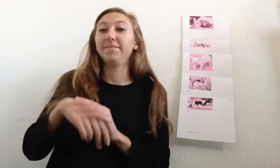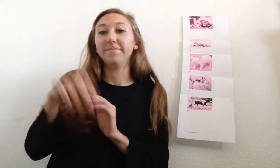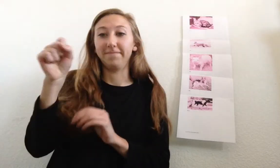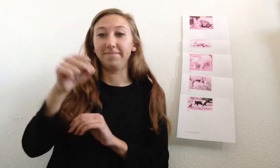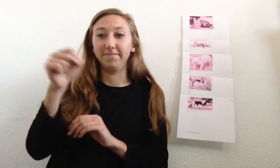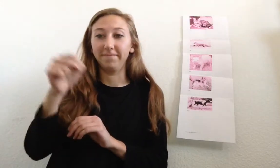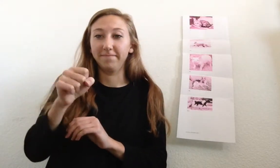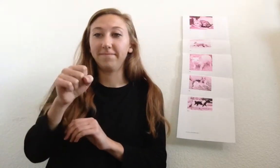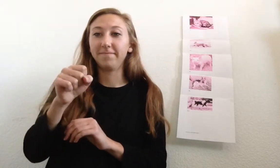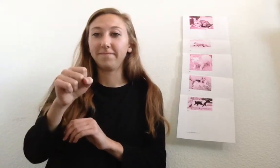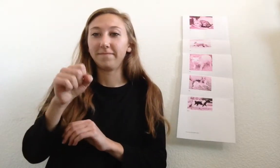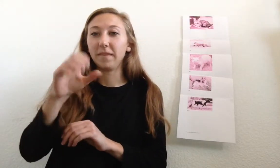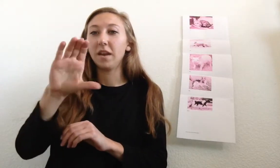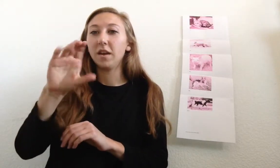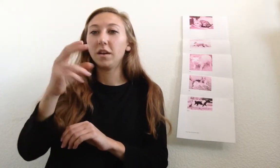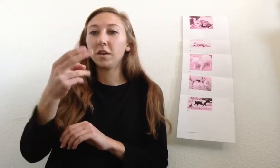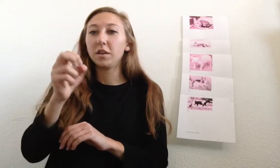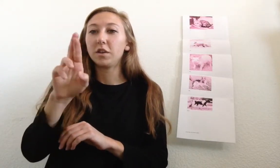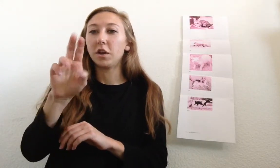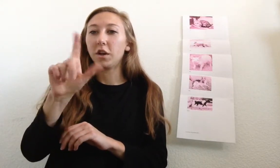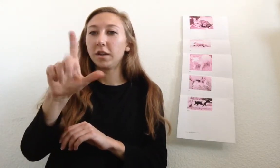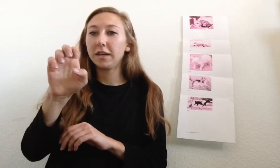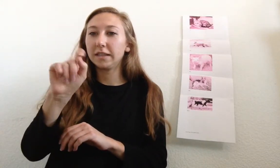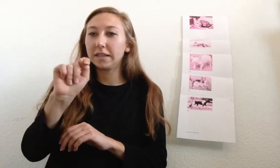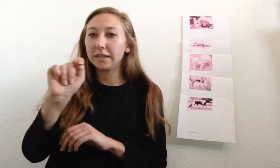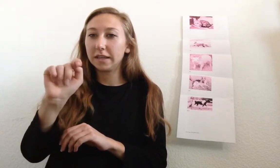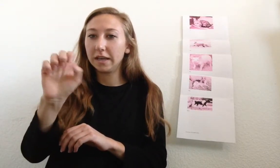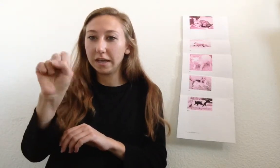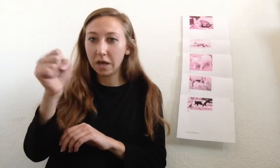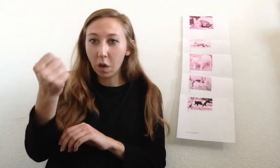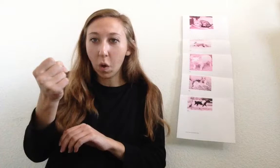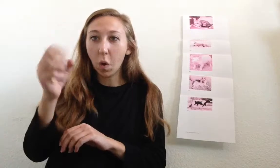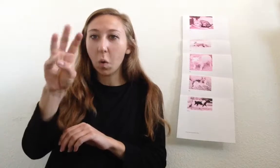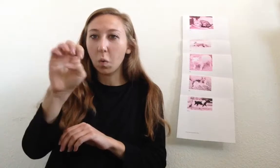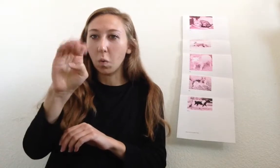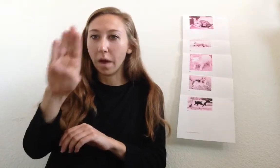Mm-hmm. Charlotte's Web.